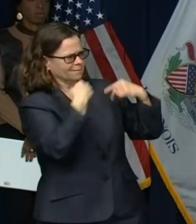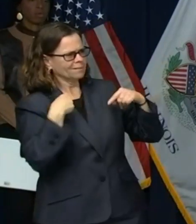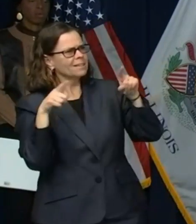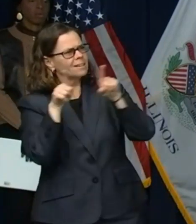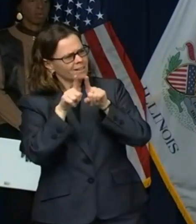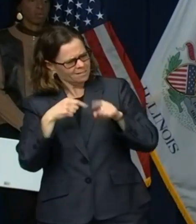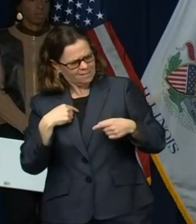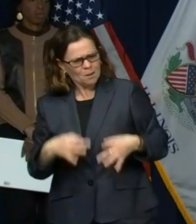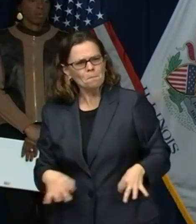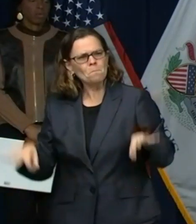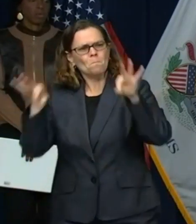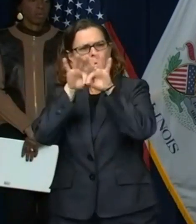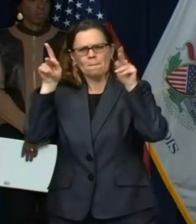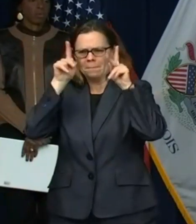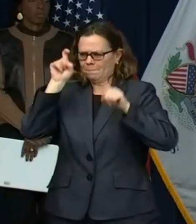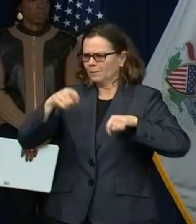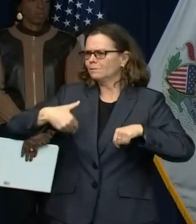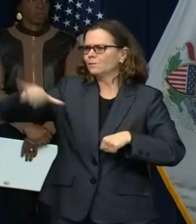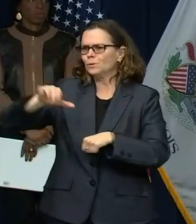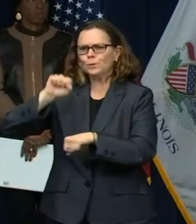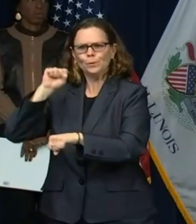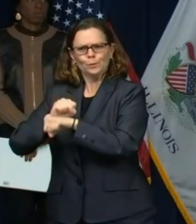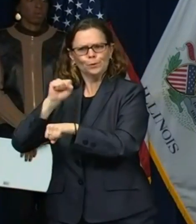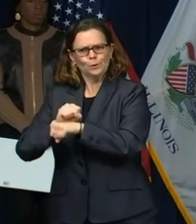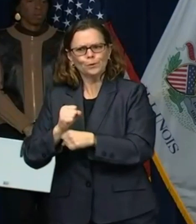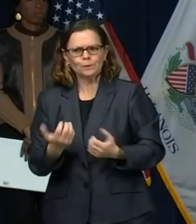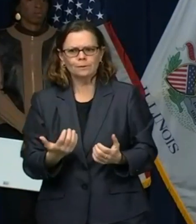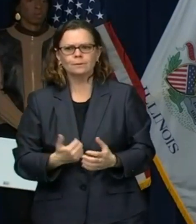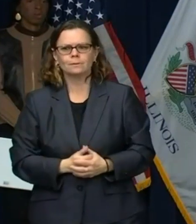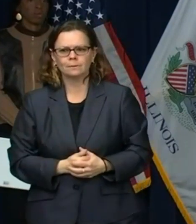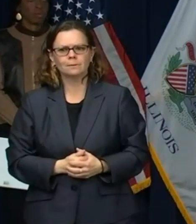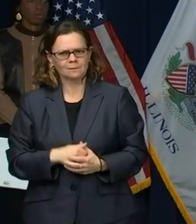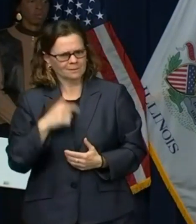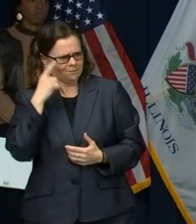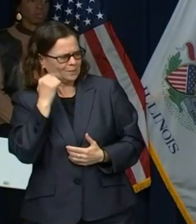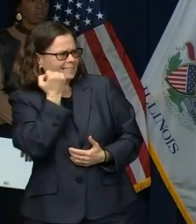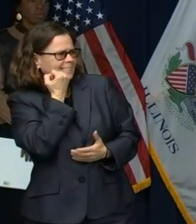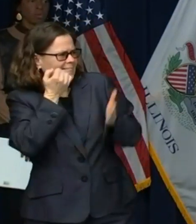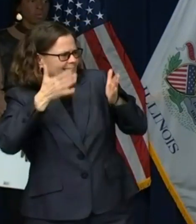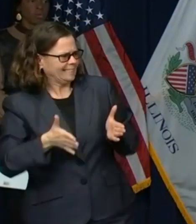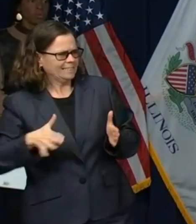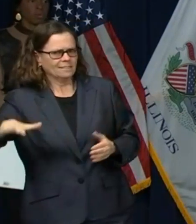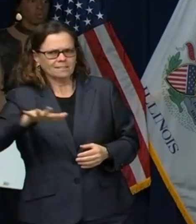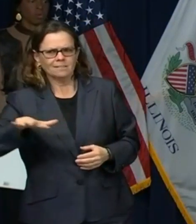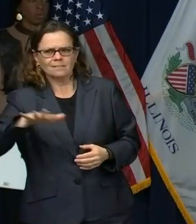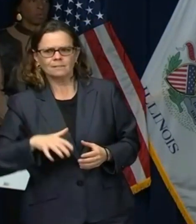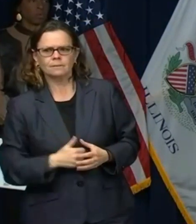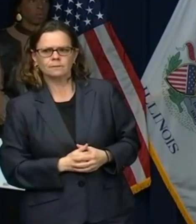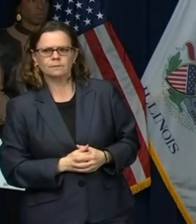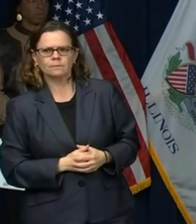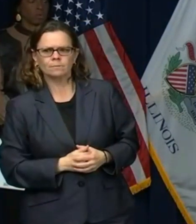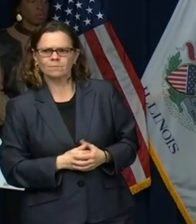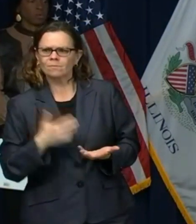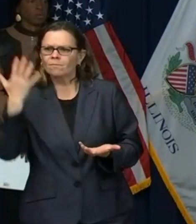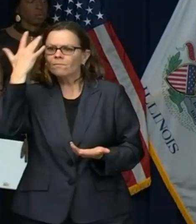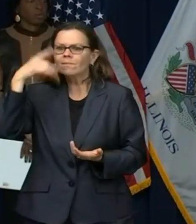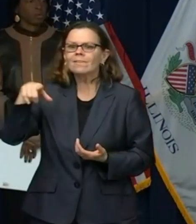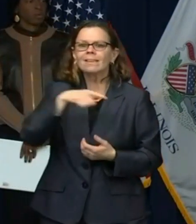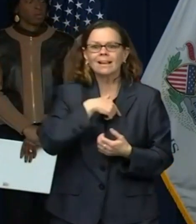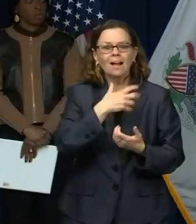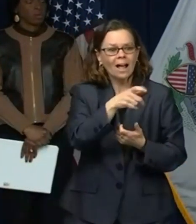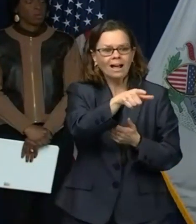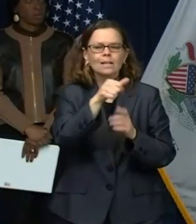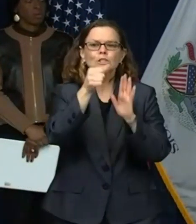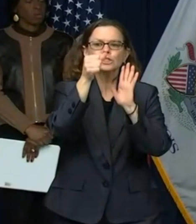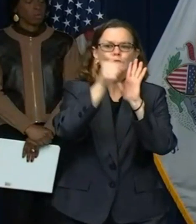are you considering letting them reopen? We actually never closed, uh, dentists or doctor's offices in the